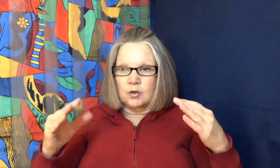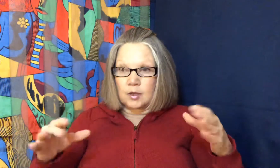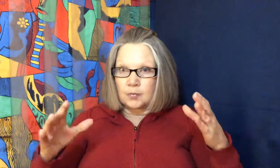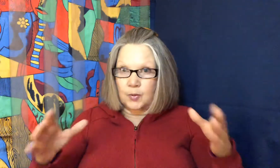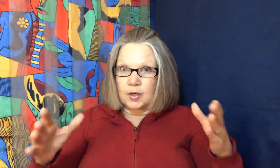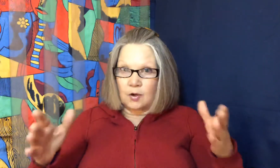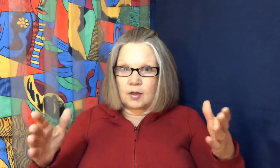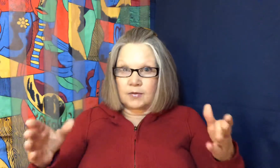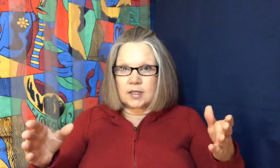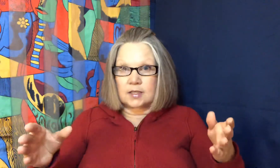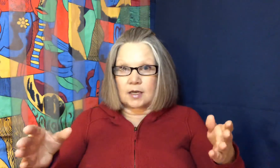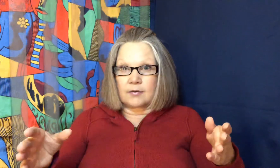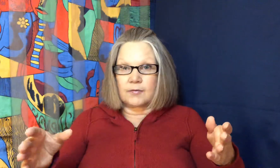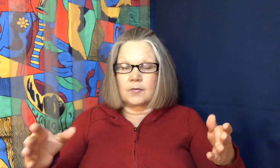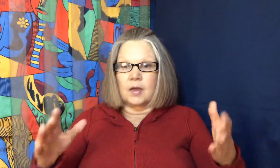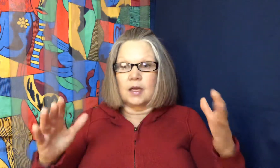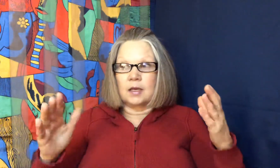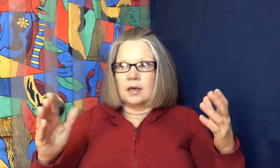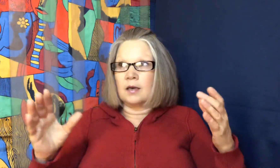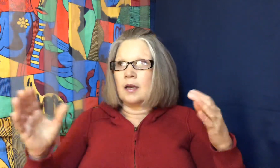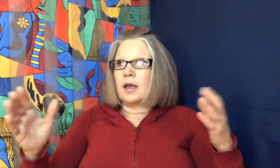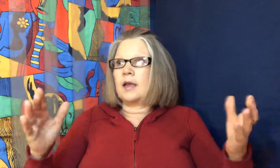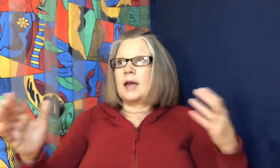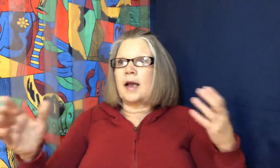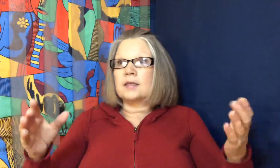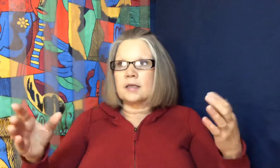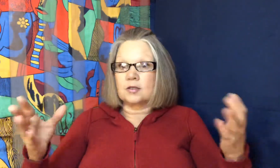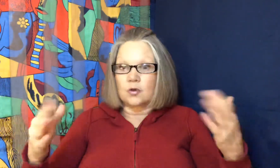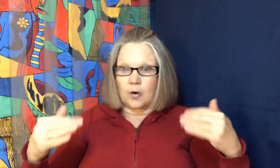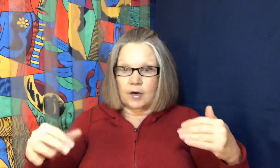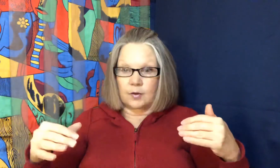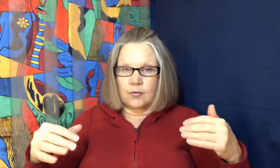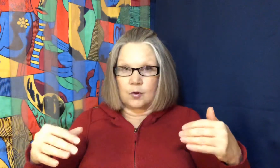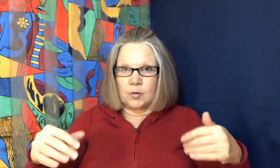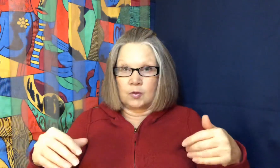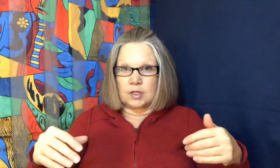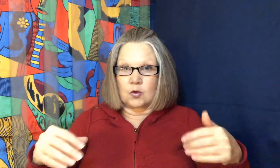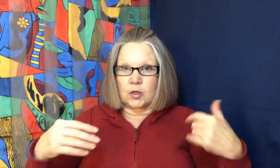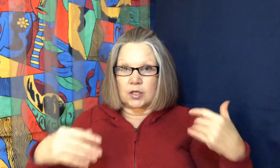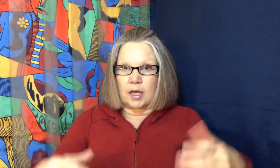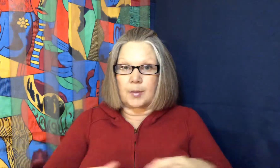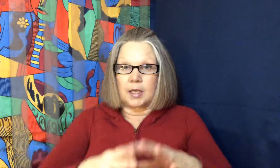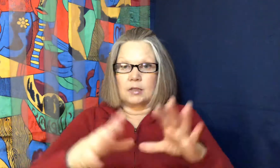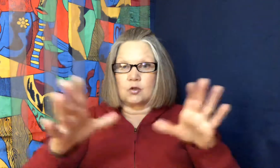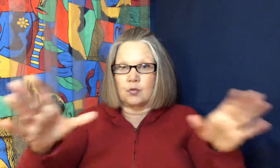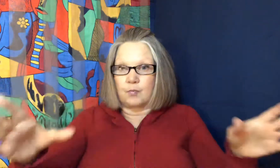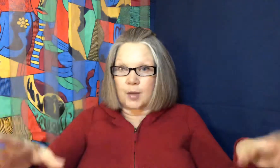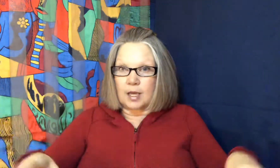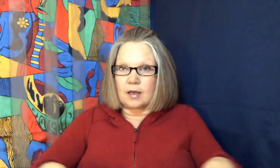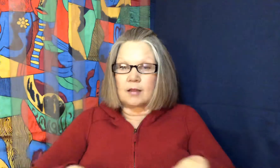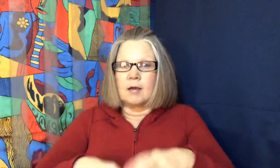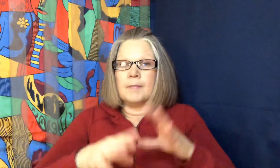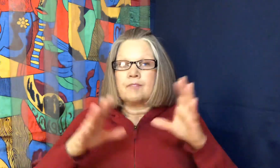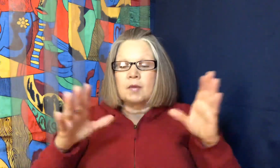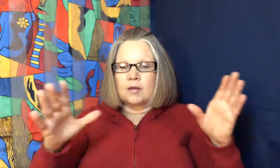can put all of this stuff in an access to where the full moon is going to come in and sort of bathe the